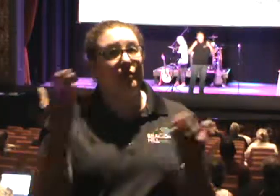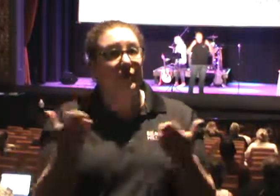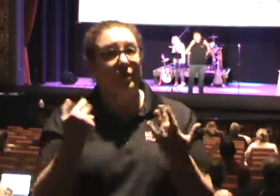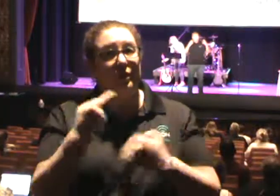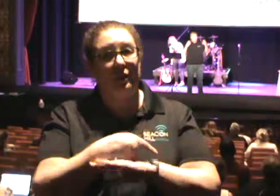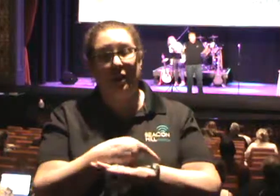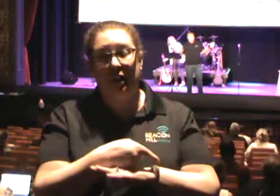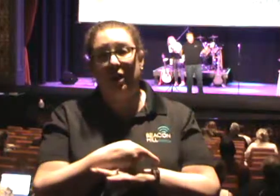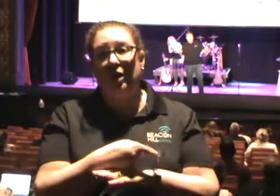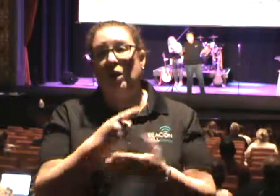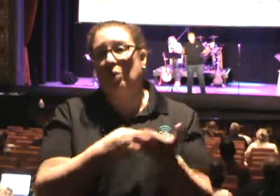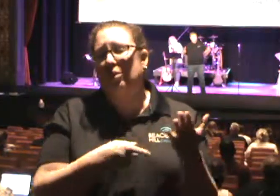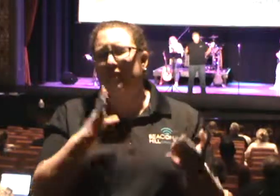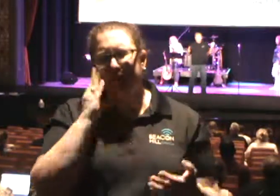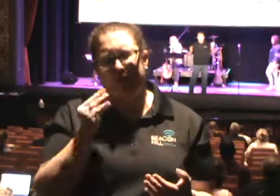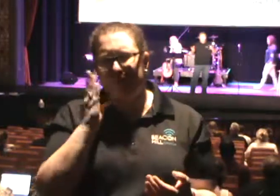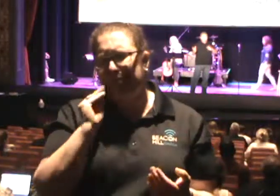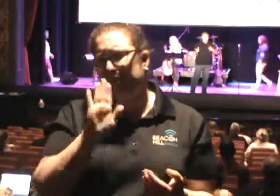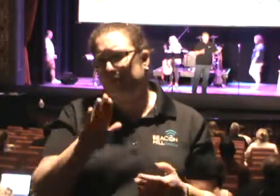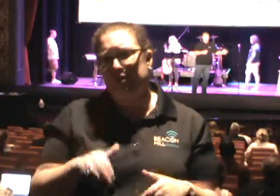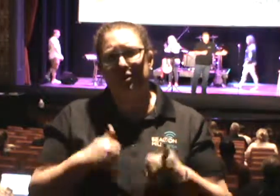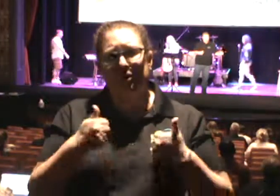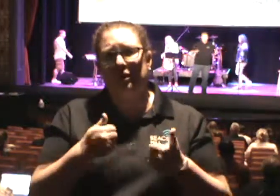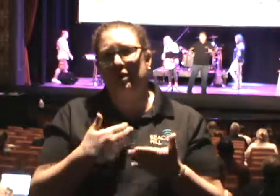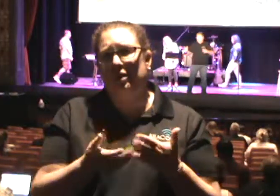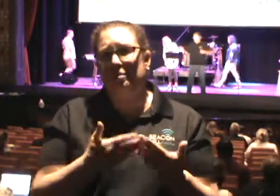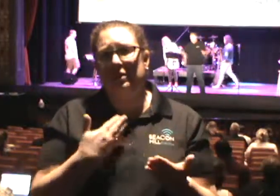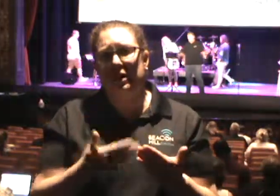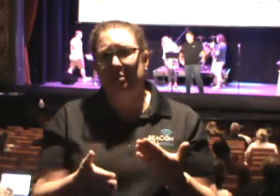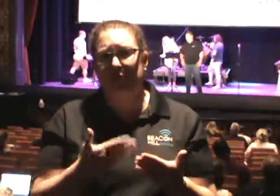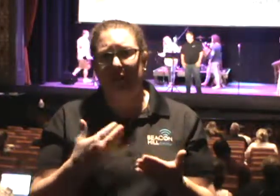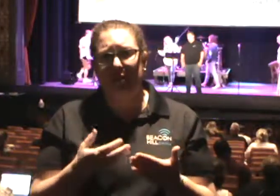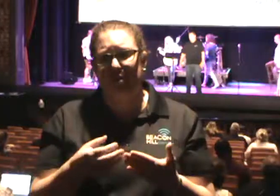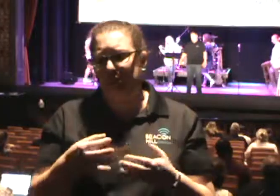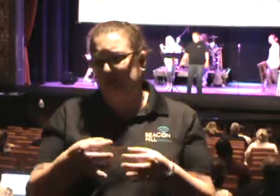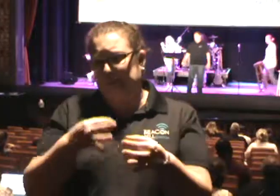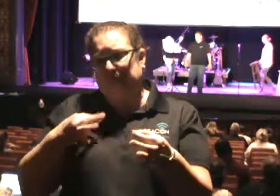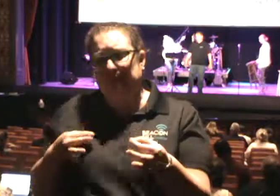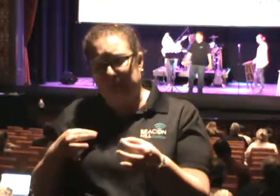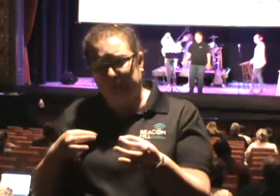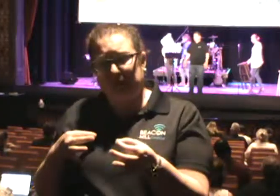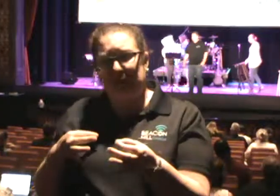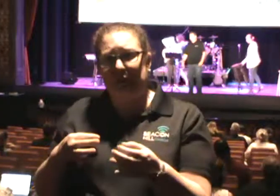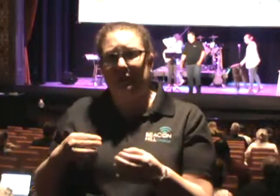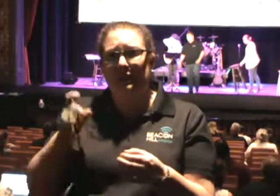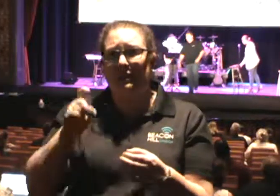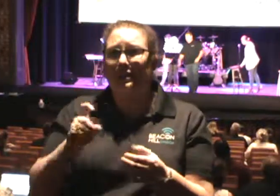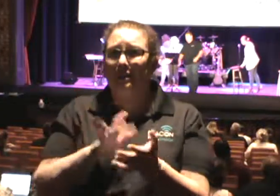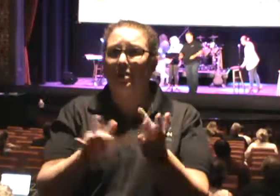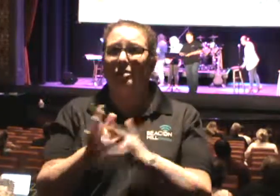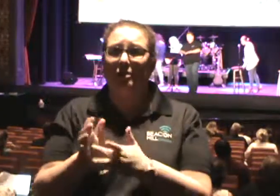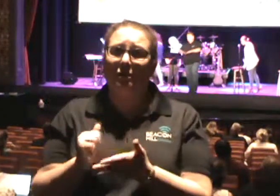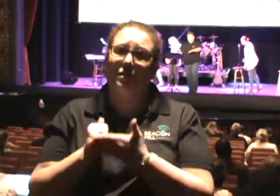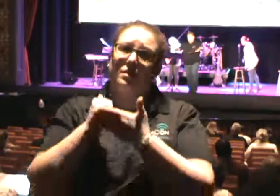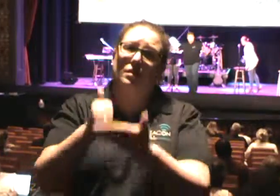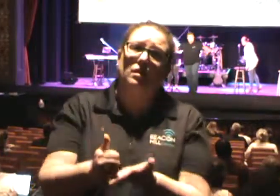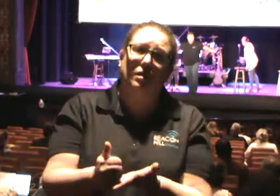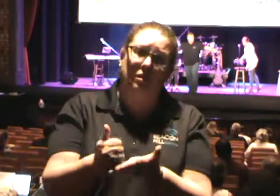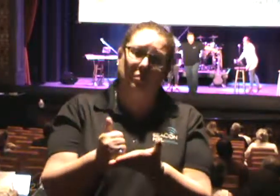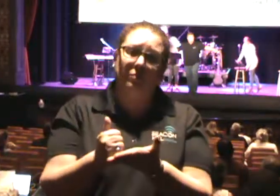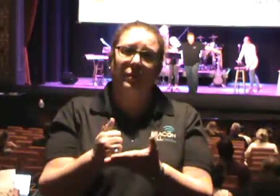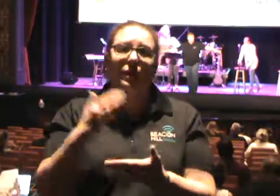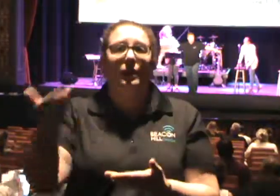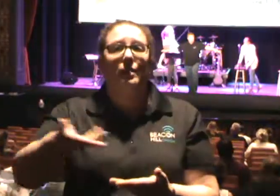don't know what you're going through in your life. Maybe you have slipped. Maybe you've fallen back. And you just need Jesus to help you through it. This is what that